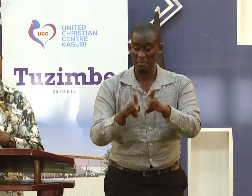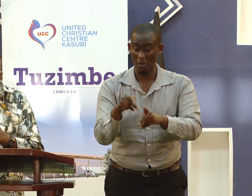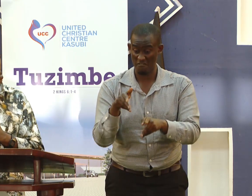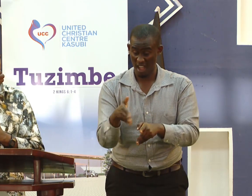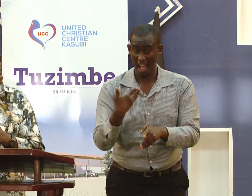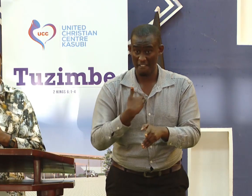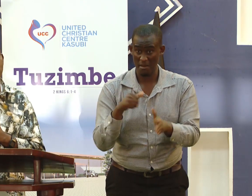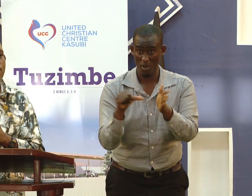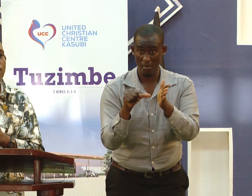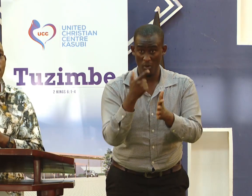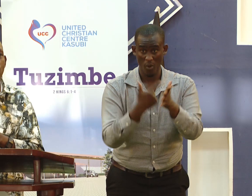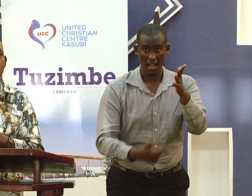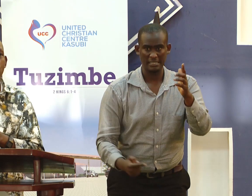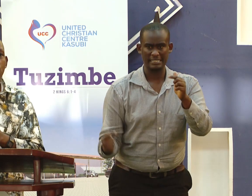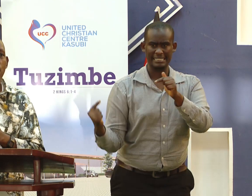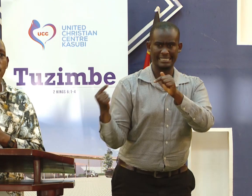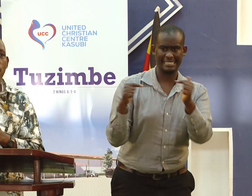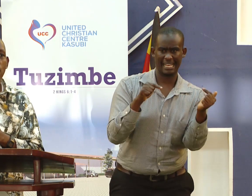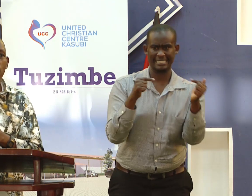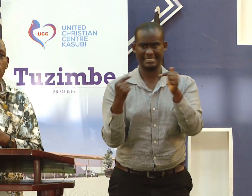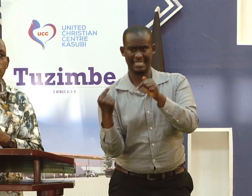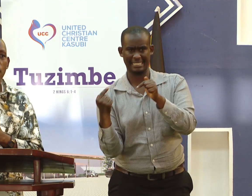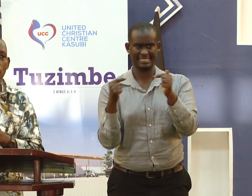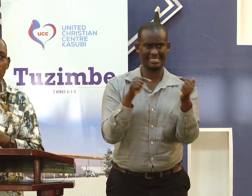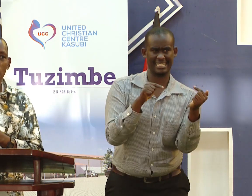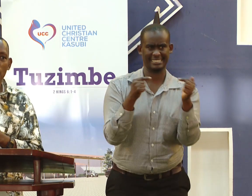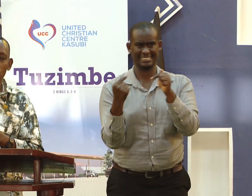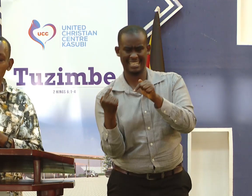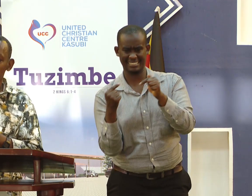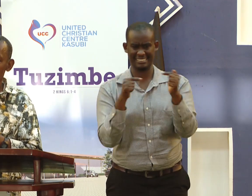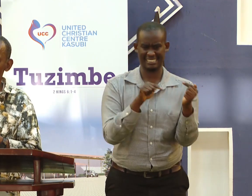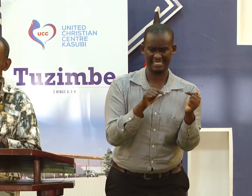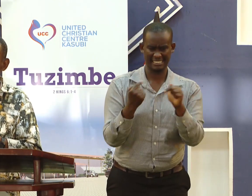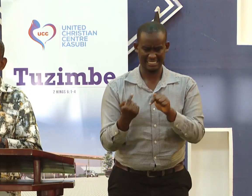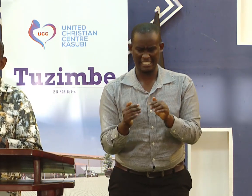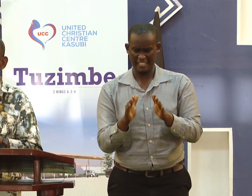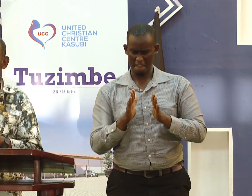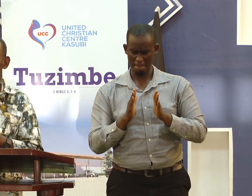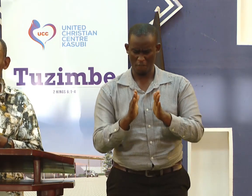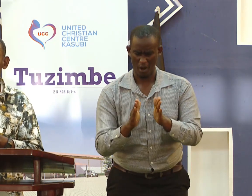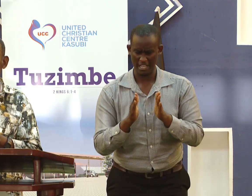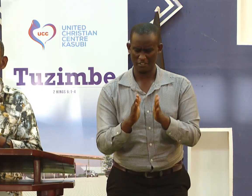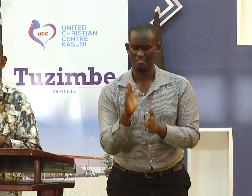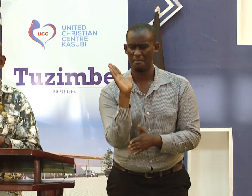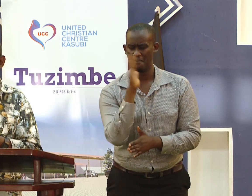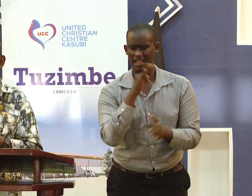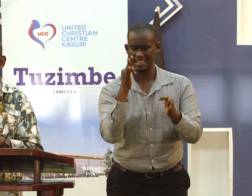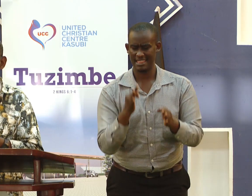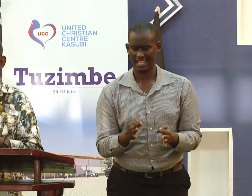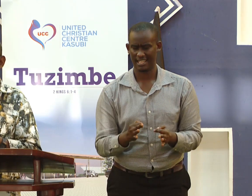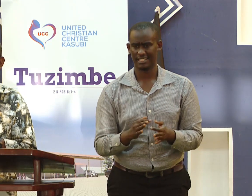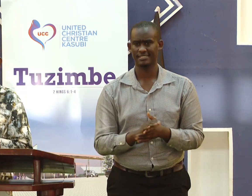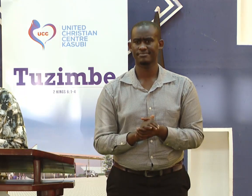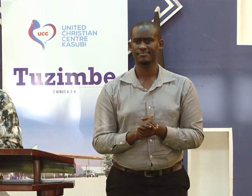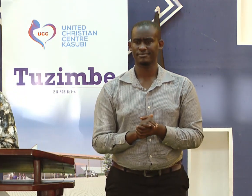The problem with these people is that they are so argumentative. They cling on the wrong